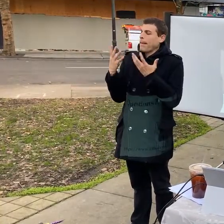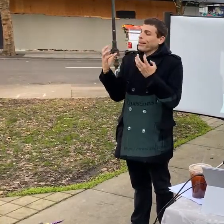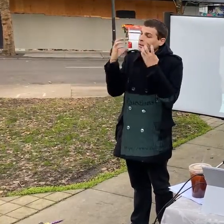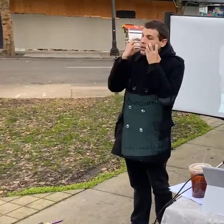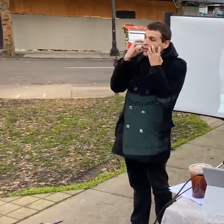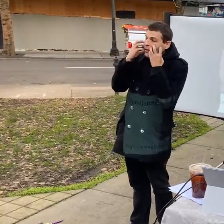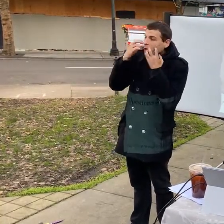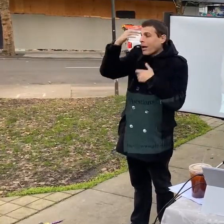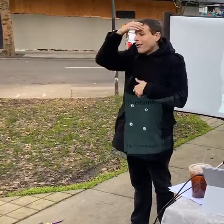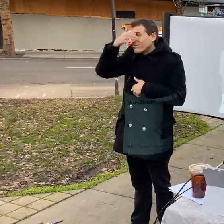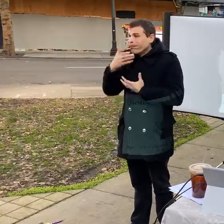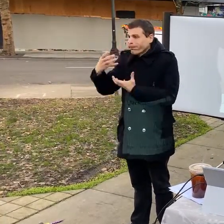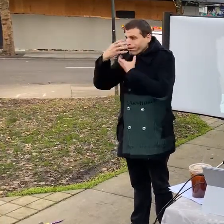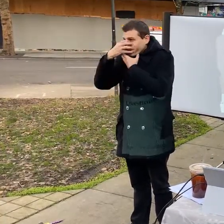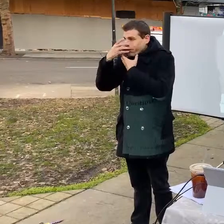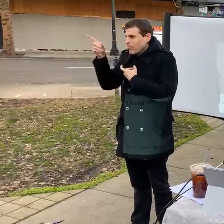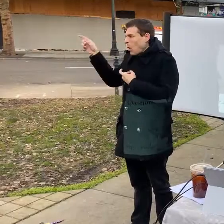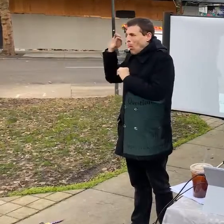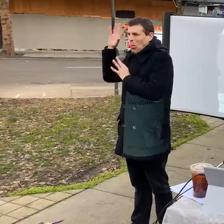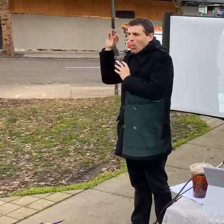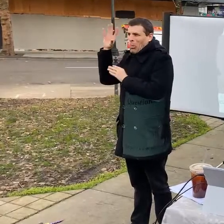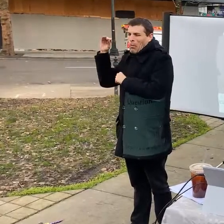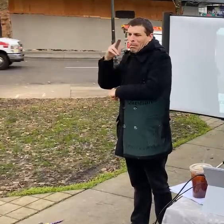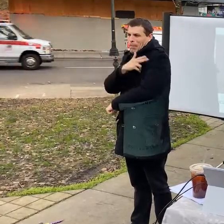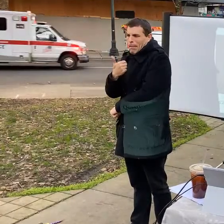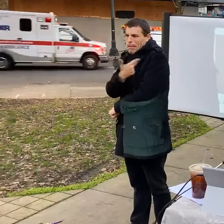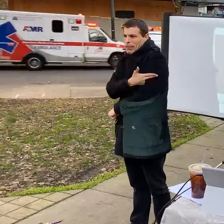or a gas mask ideally um